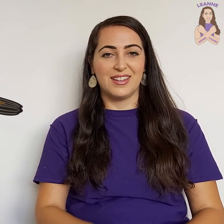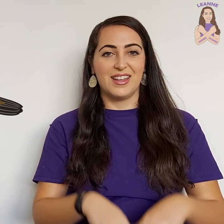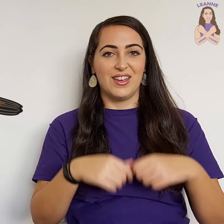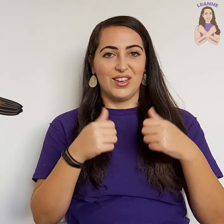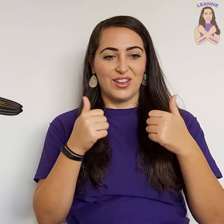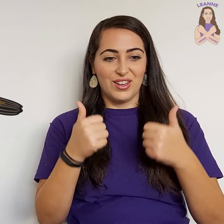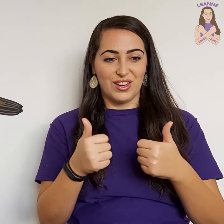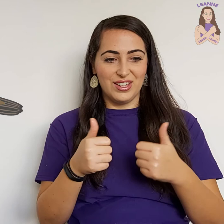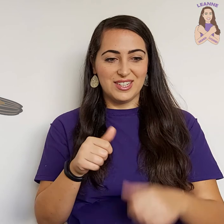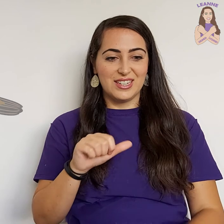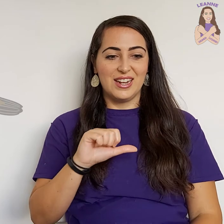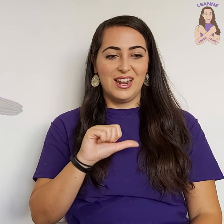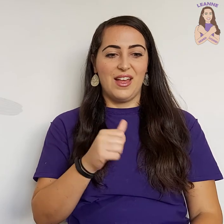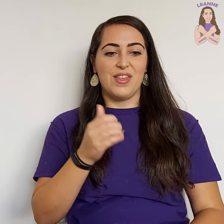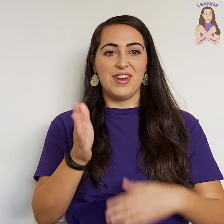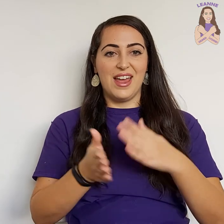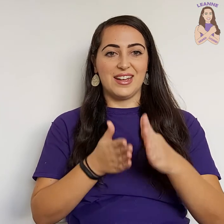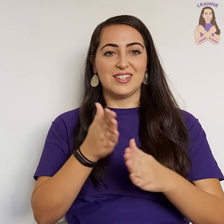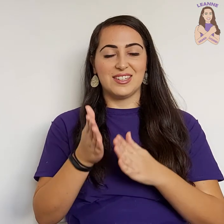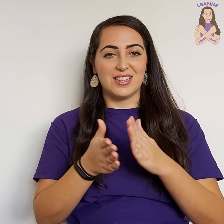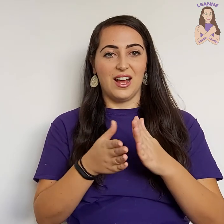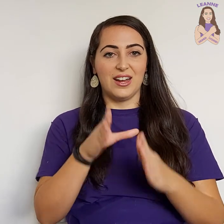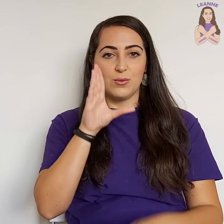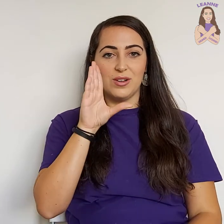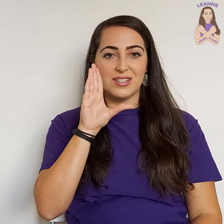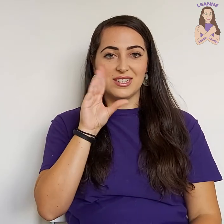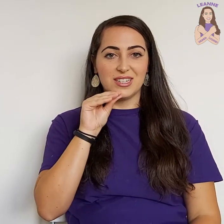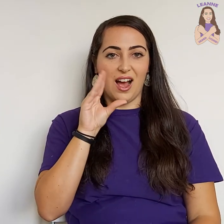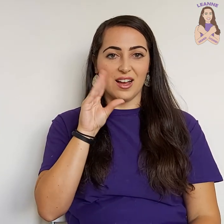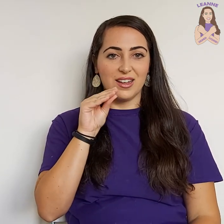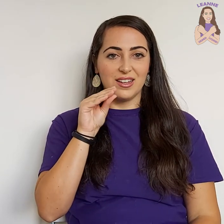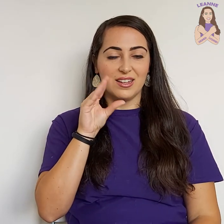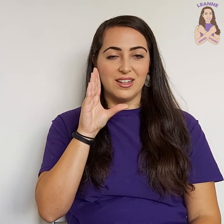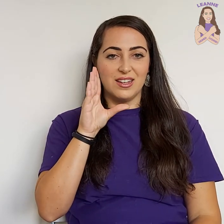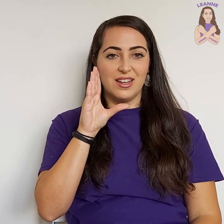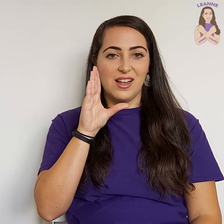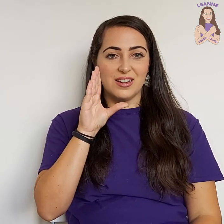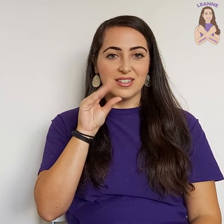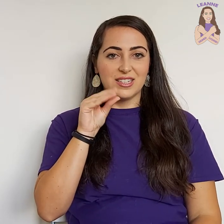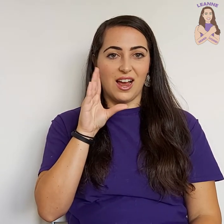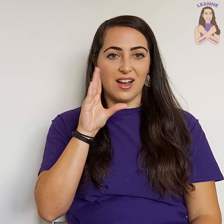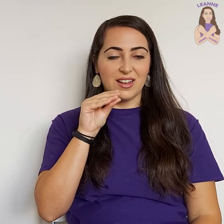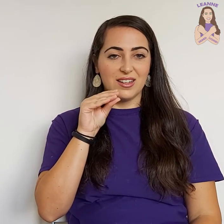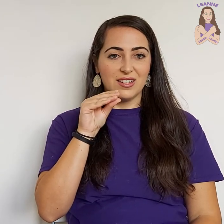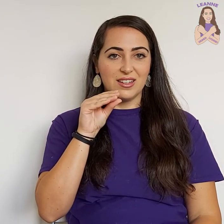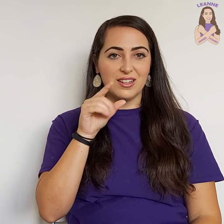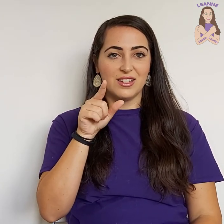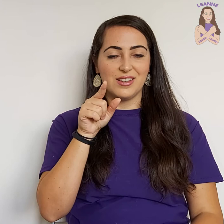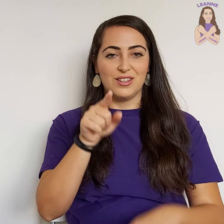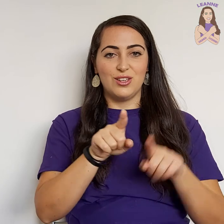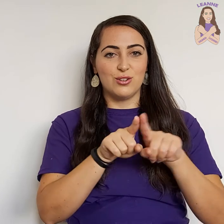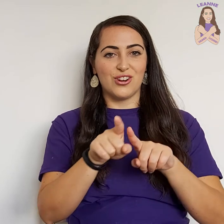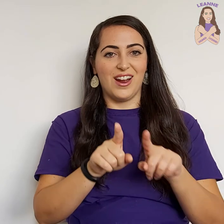Good. The next sign was duck. Duck. You try.